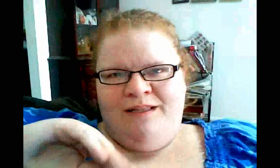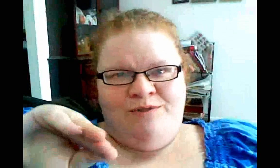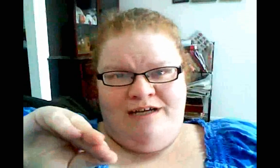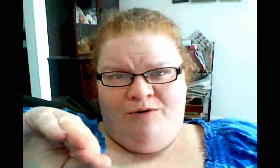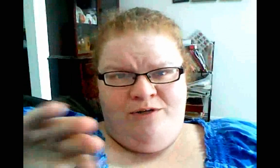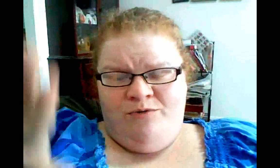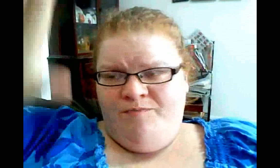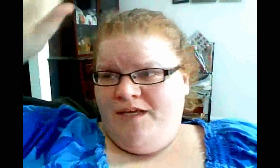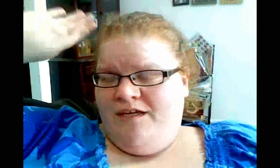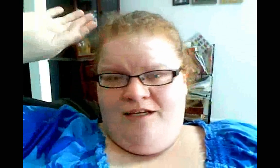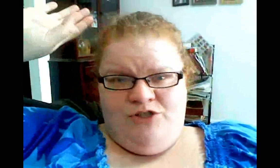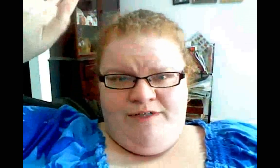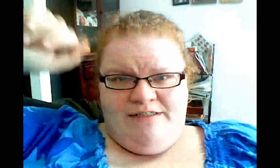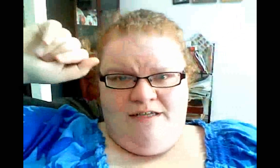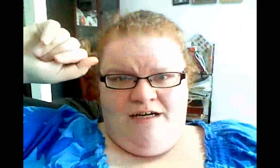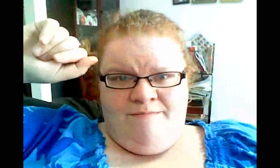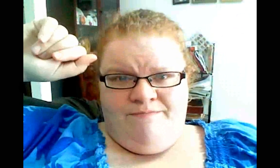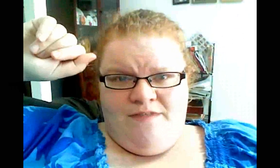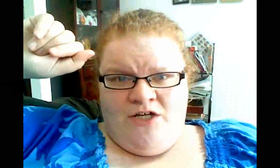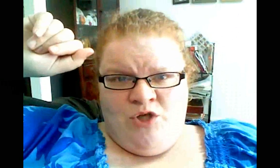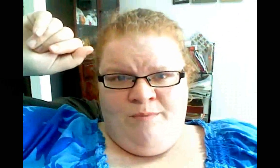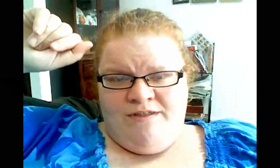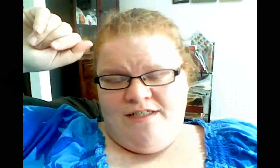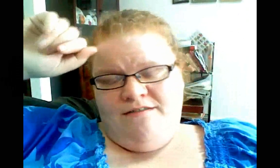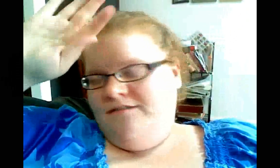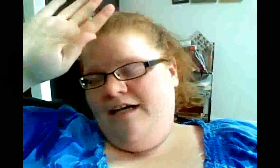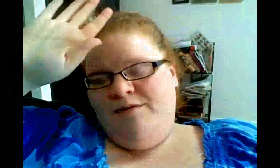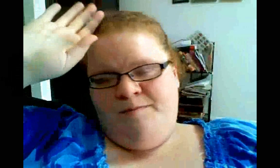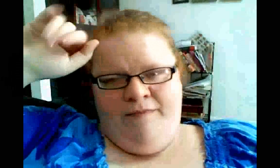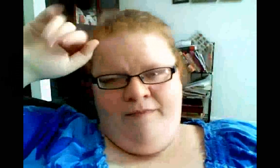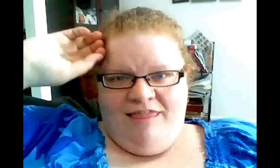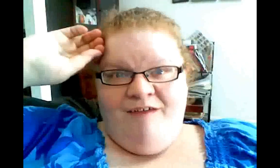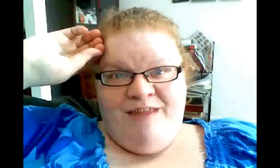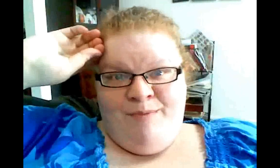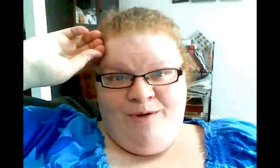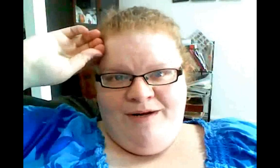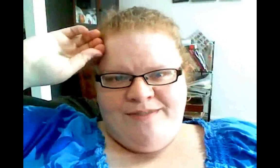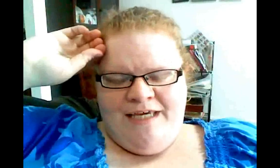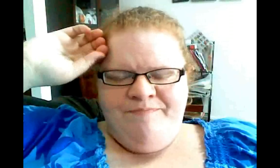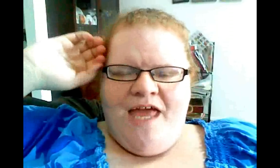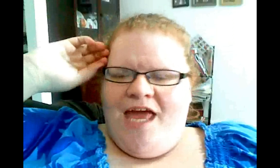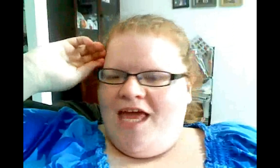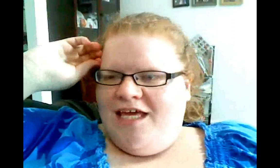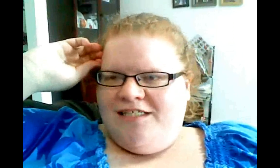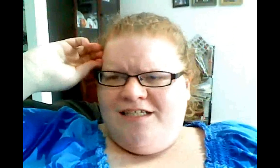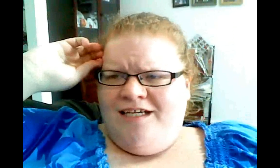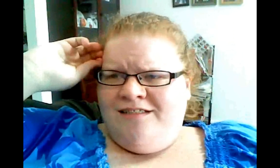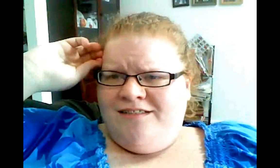Lois Lowry. Who, you know, she writes young adult books. And that was, like, I loved that book when I was a kid. And